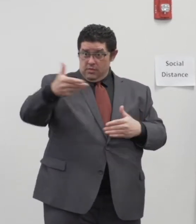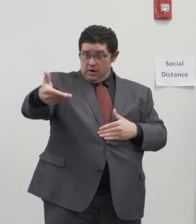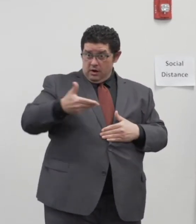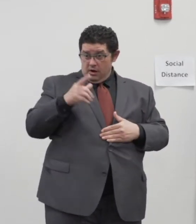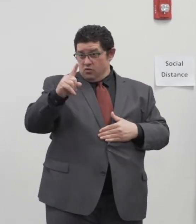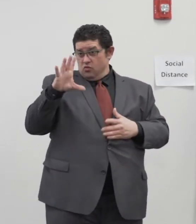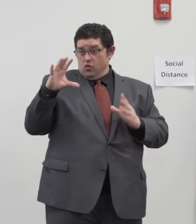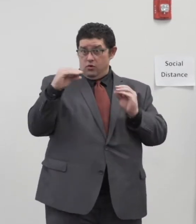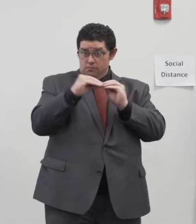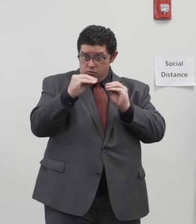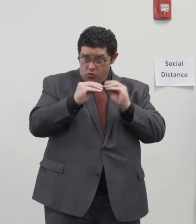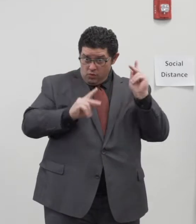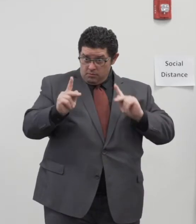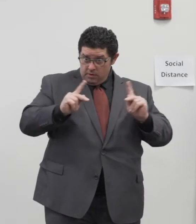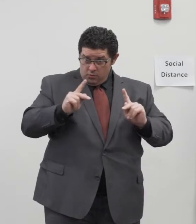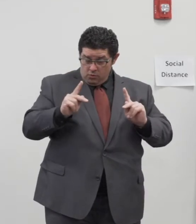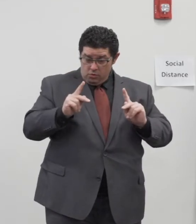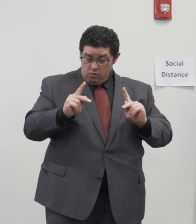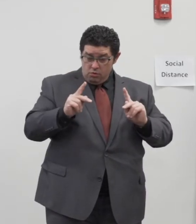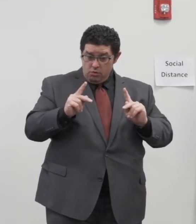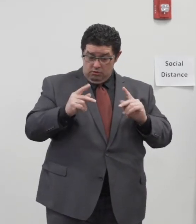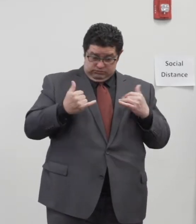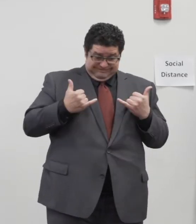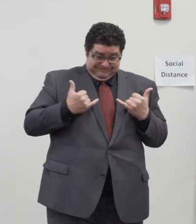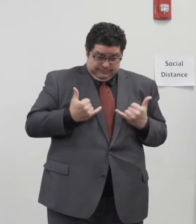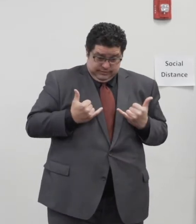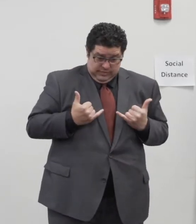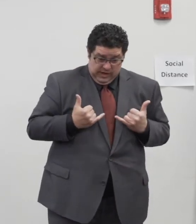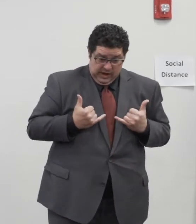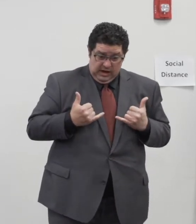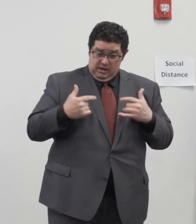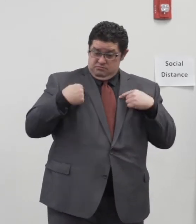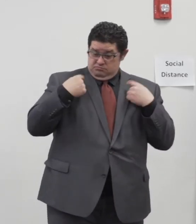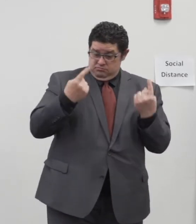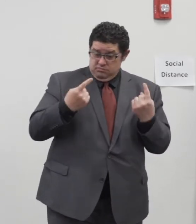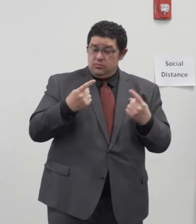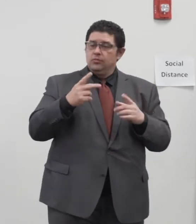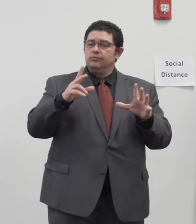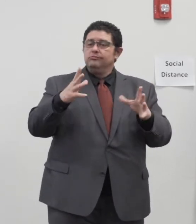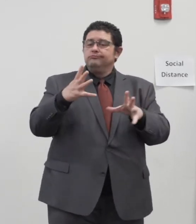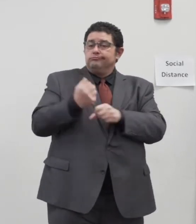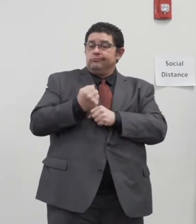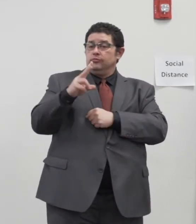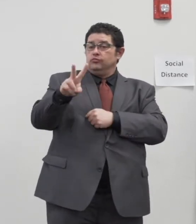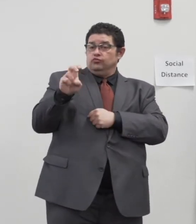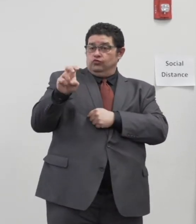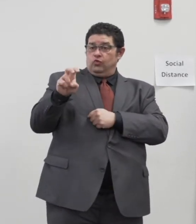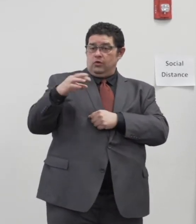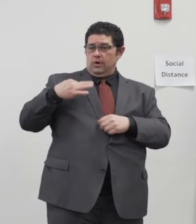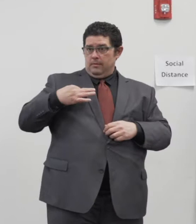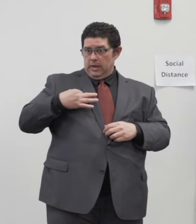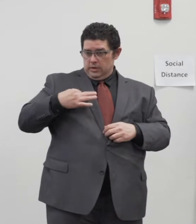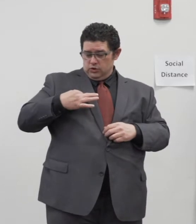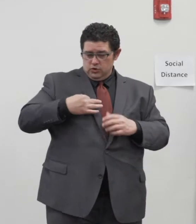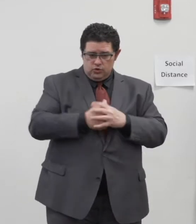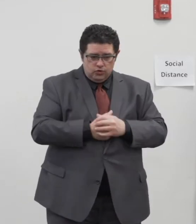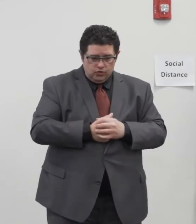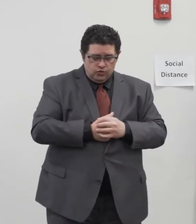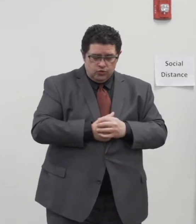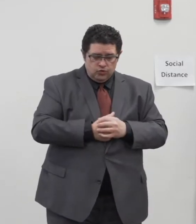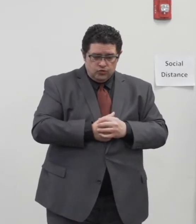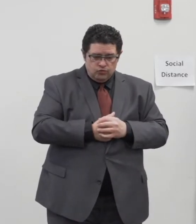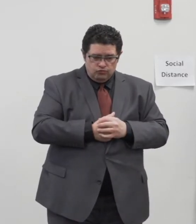individuals, we had, as of today, over 200 applications. Our health department